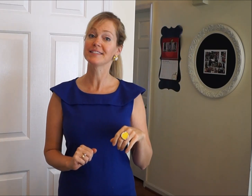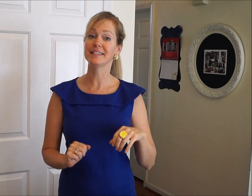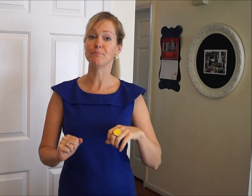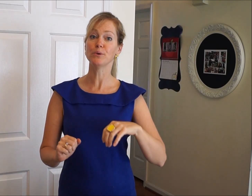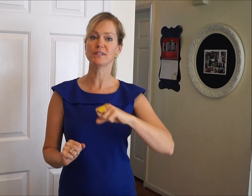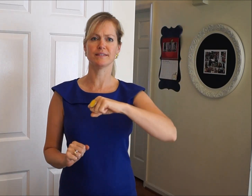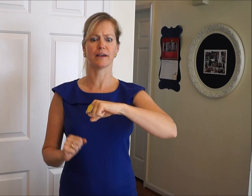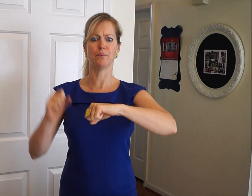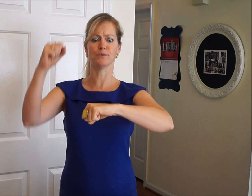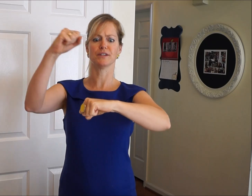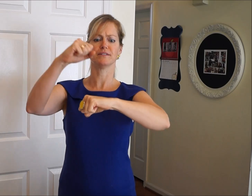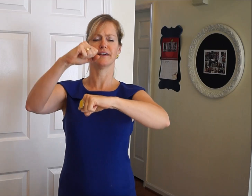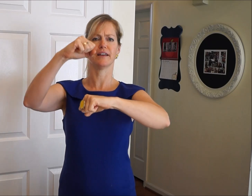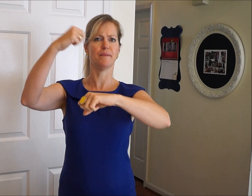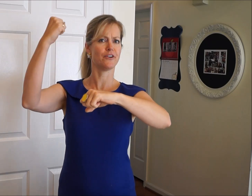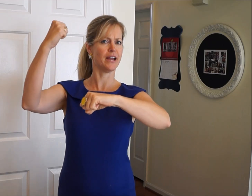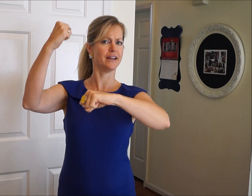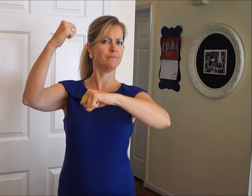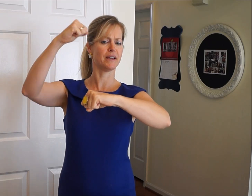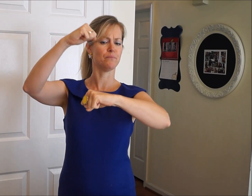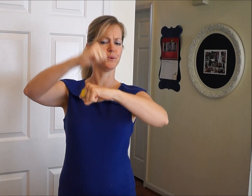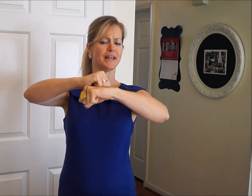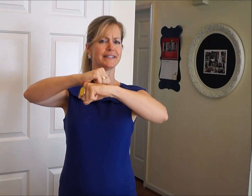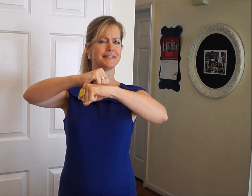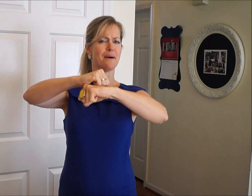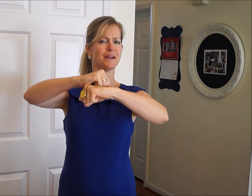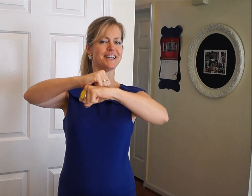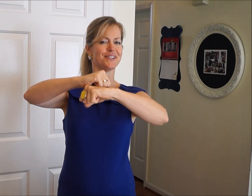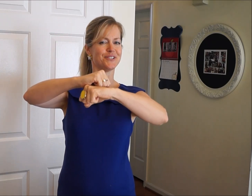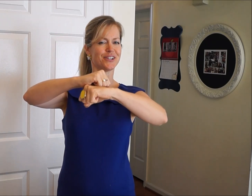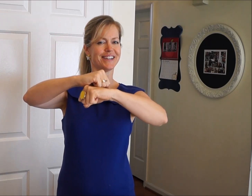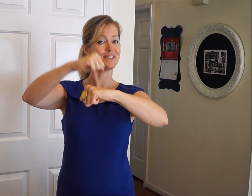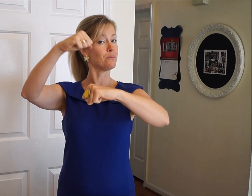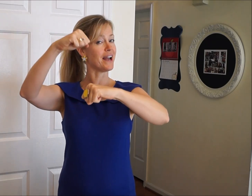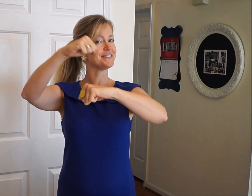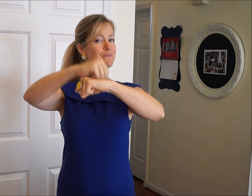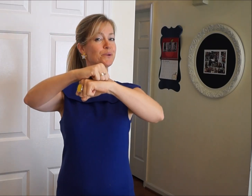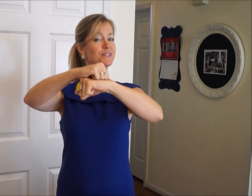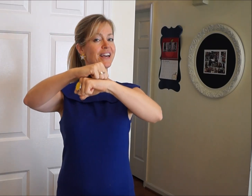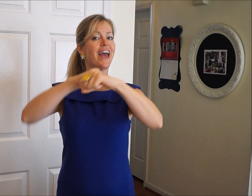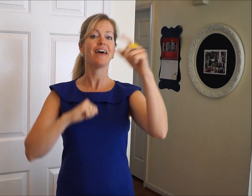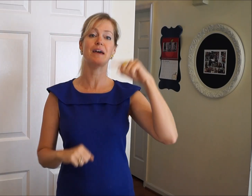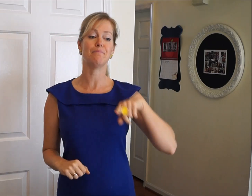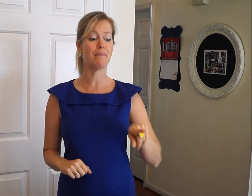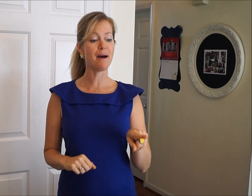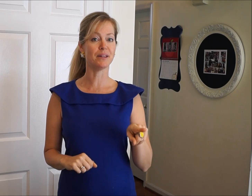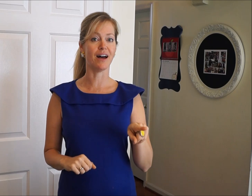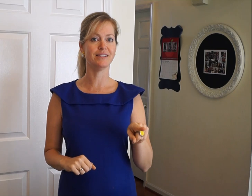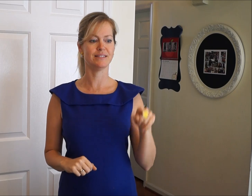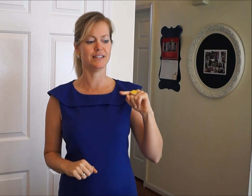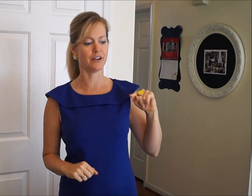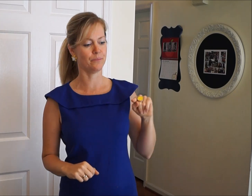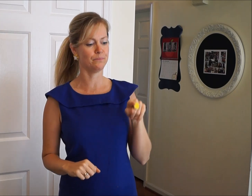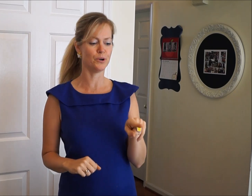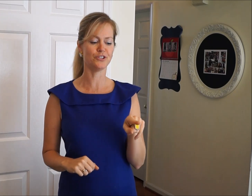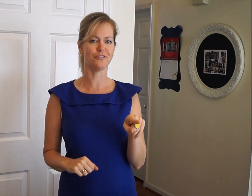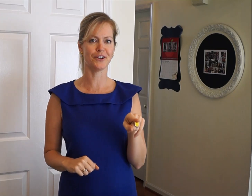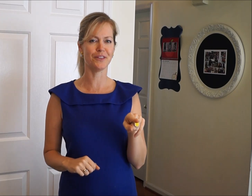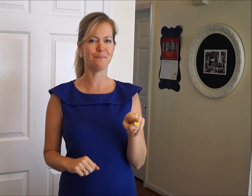Sea Boot is like a boot, so I kind of make your hand and make a boot like it's stomping down on Turkey. So the Black Sea Boot. And then Babylon, stick your pointer finger in the